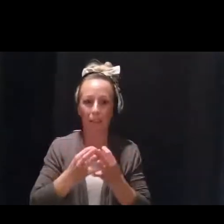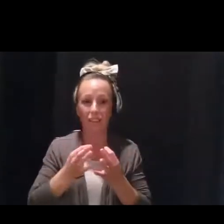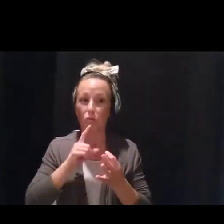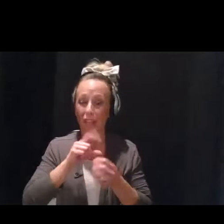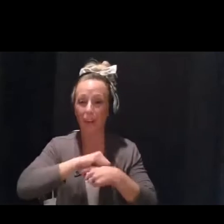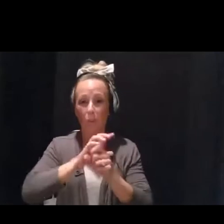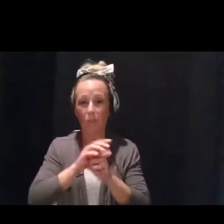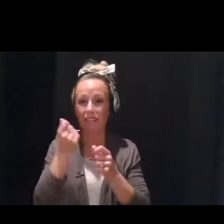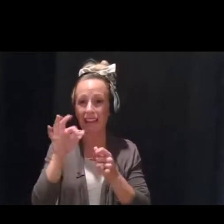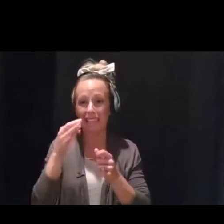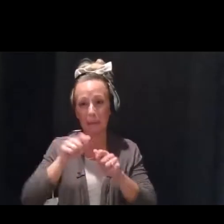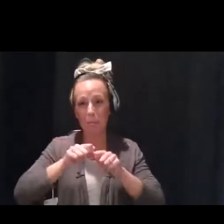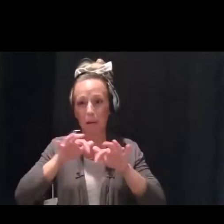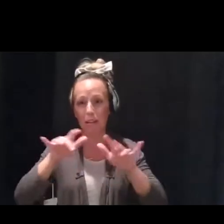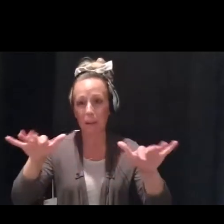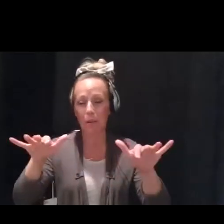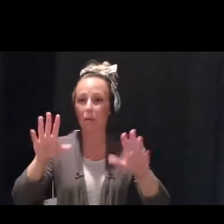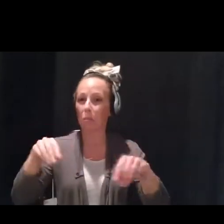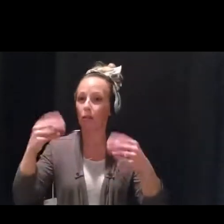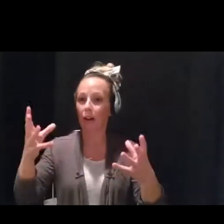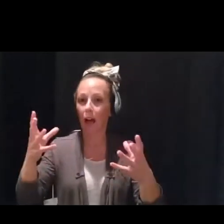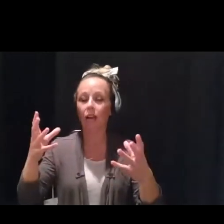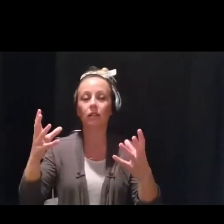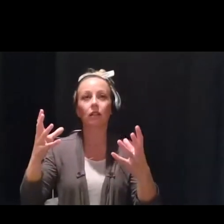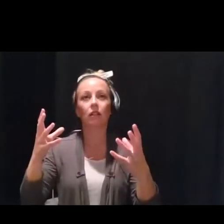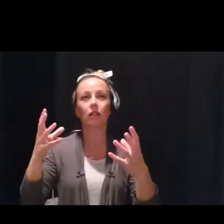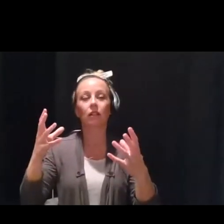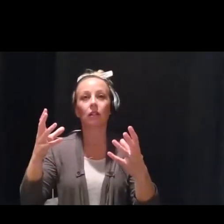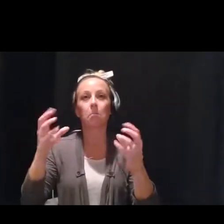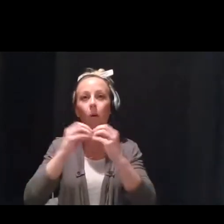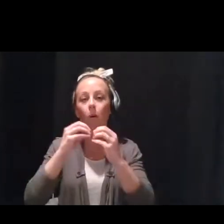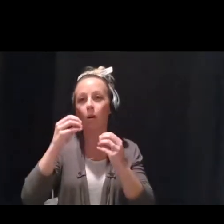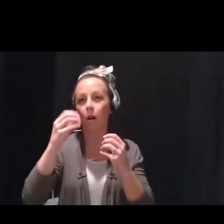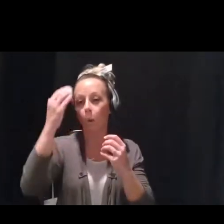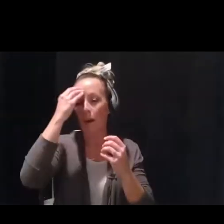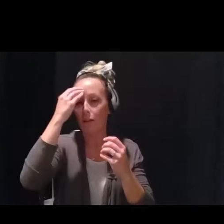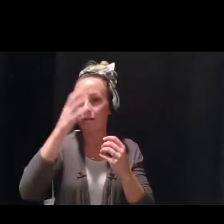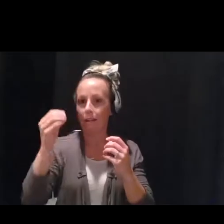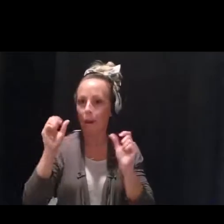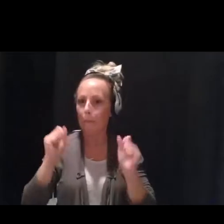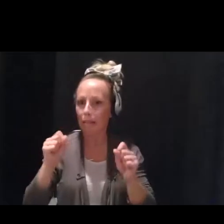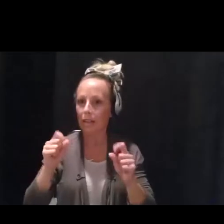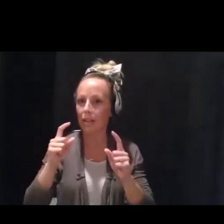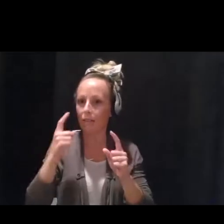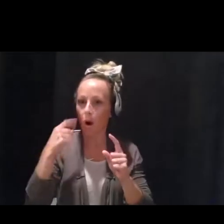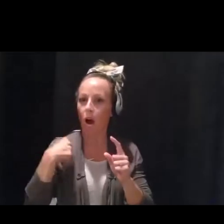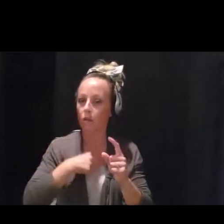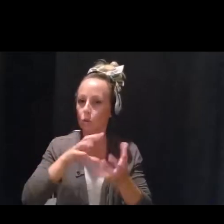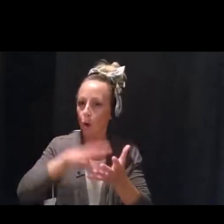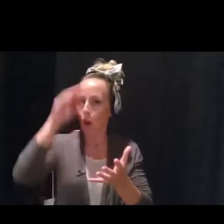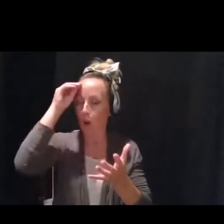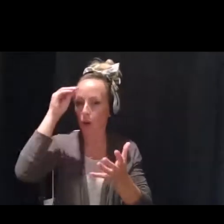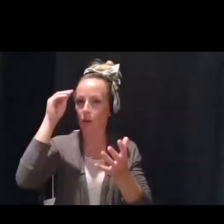provides an opportunity for an even greater conversation and understanding of collective